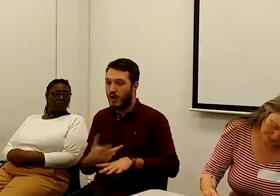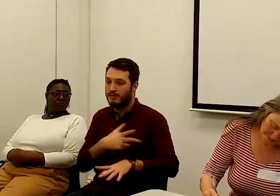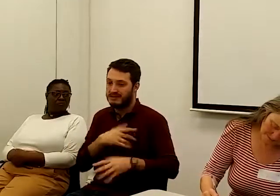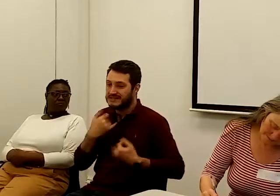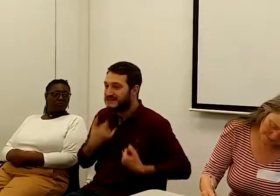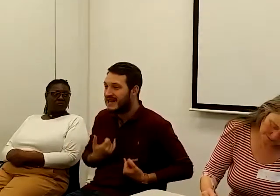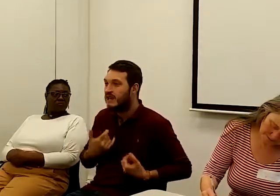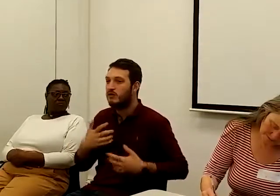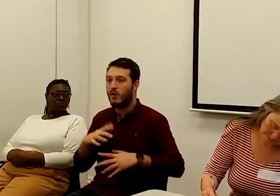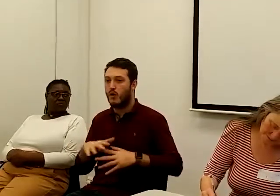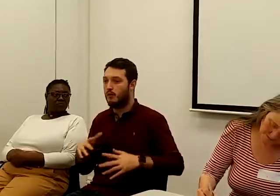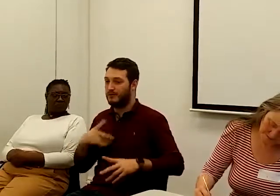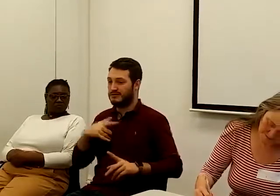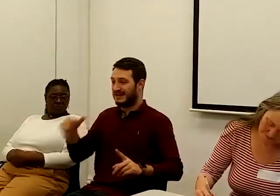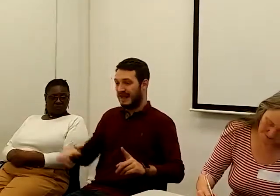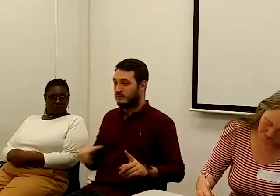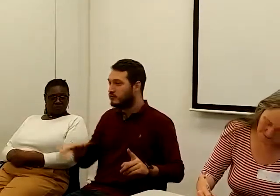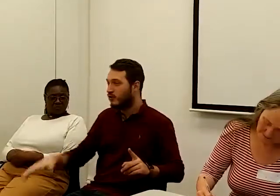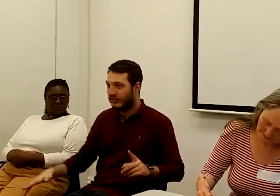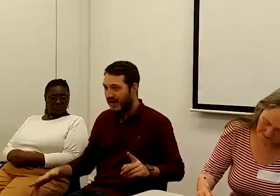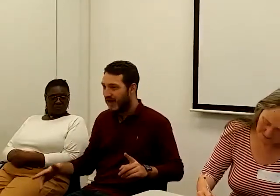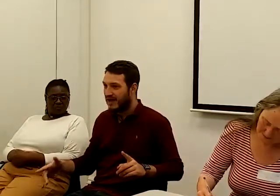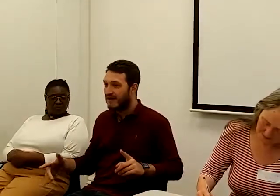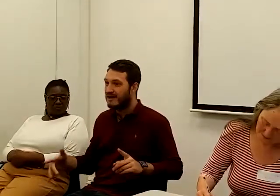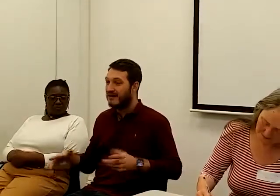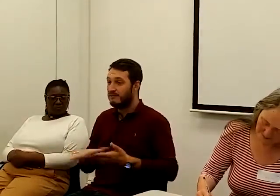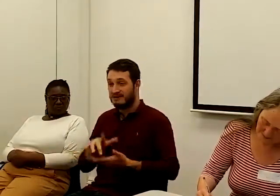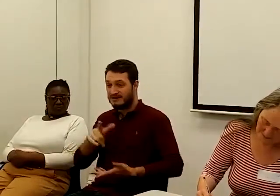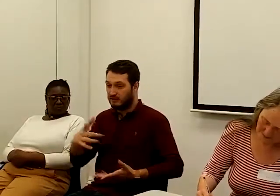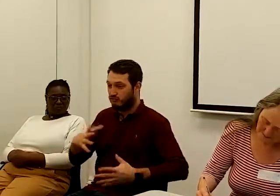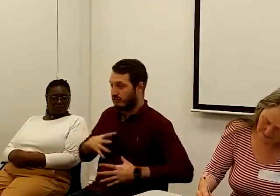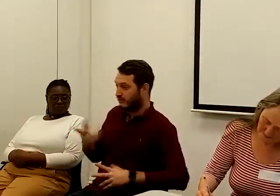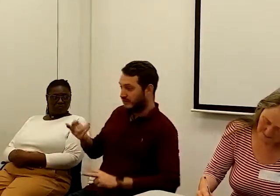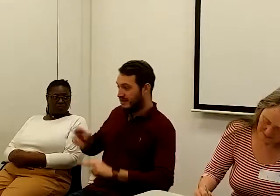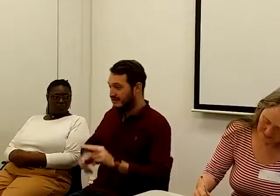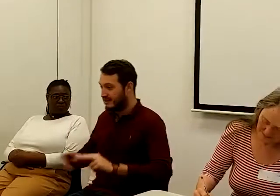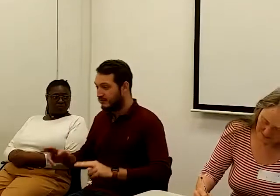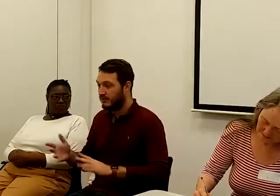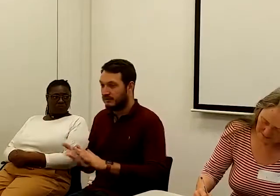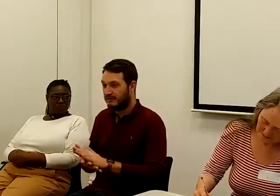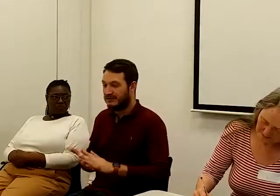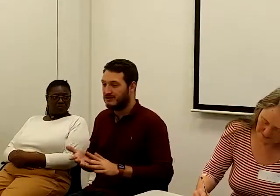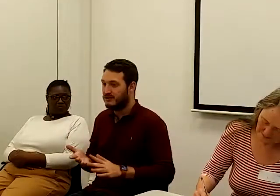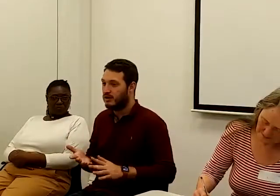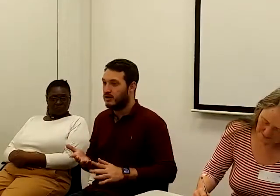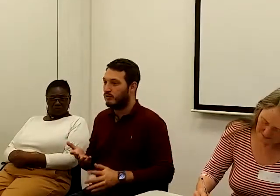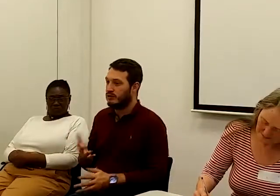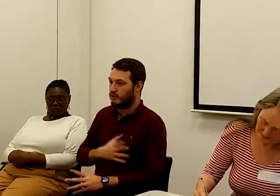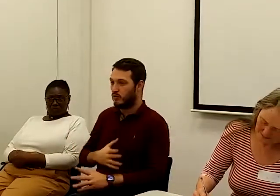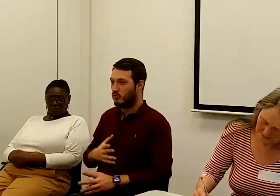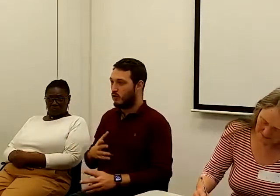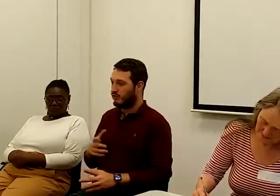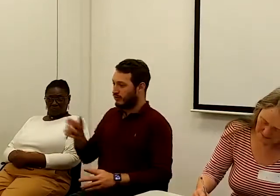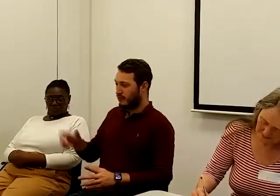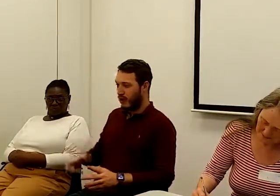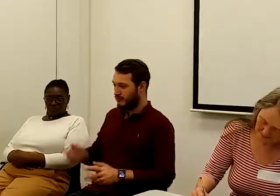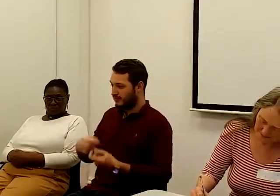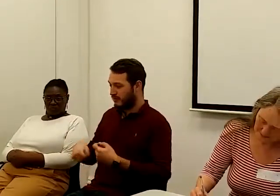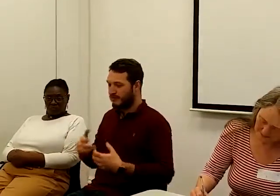the claimant's there, they're really wrapped up to do the assessment and they go through heading back. We don't want to put them through any more distress than they're